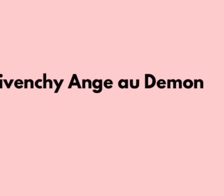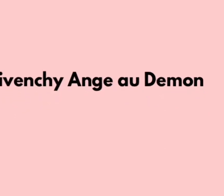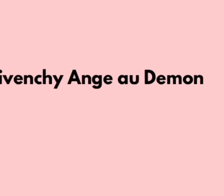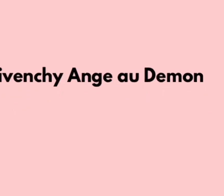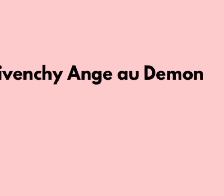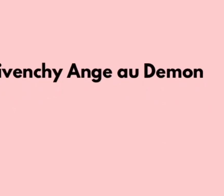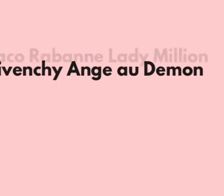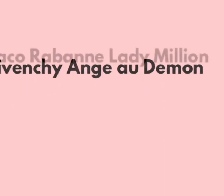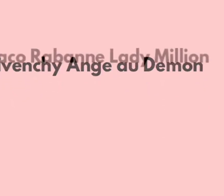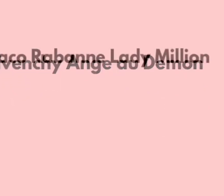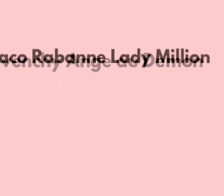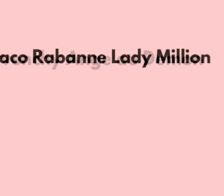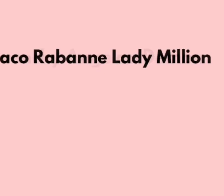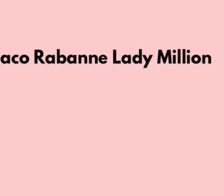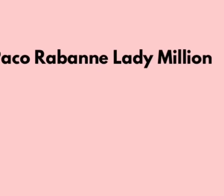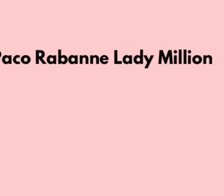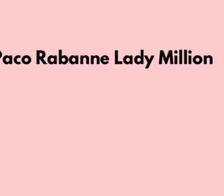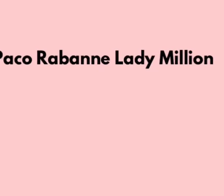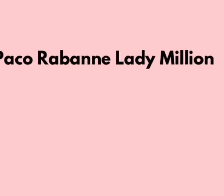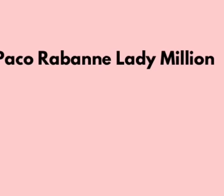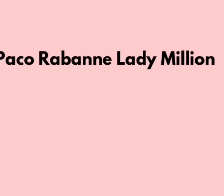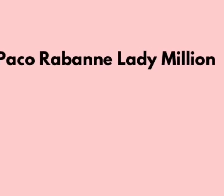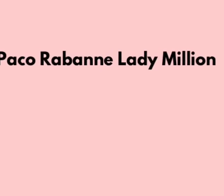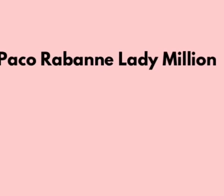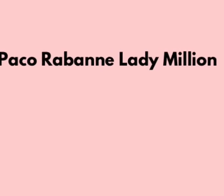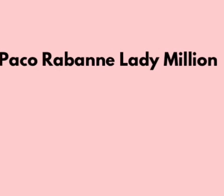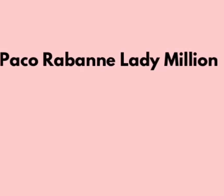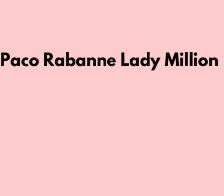quite a few of these have been on my list for a few years so